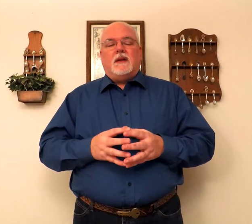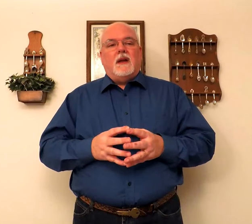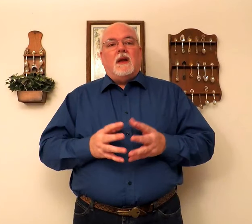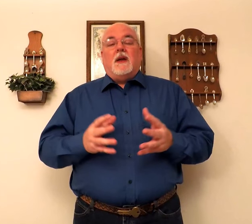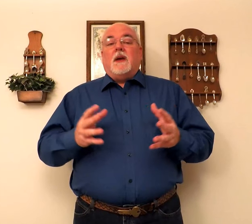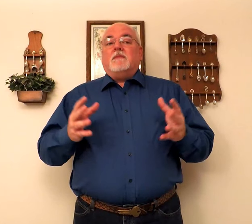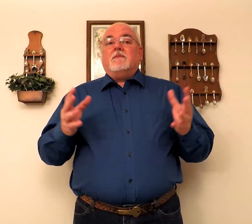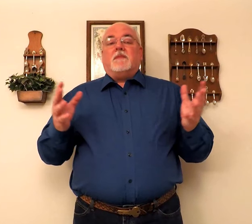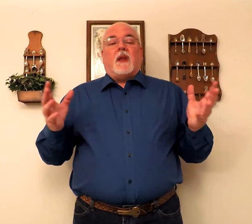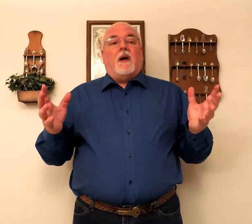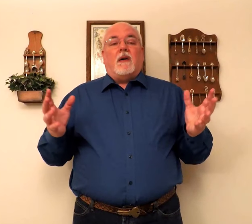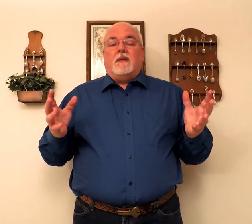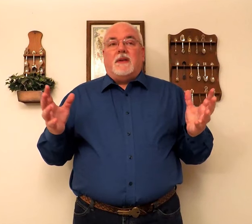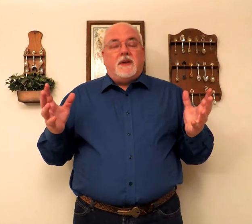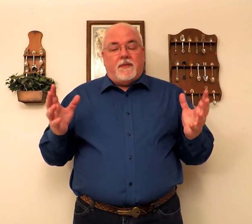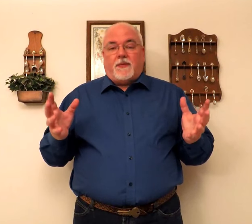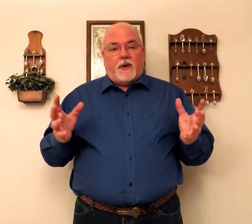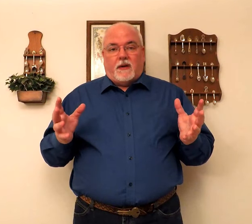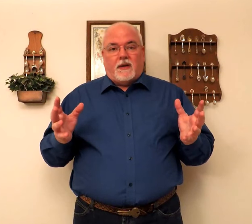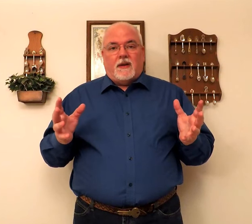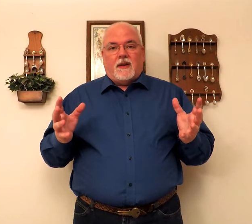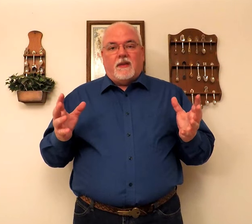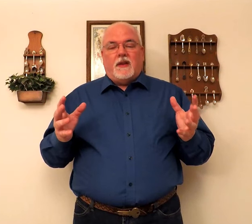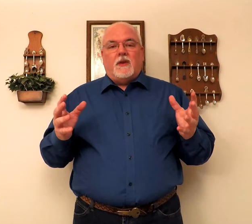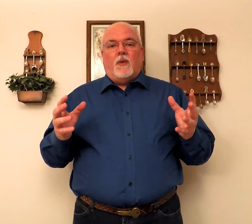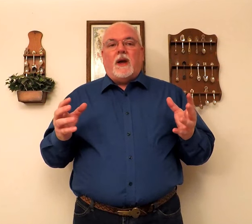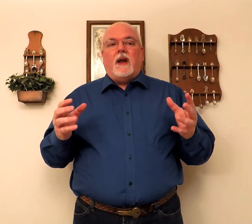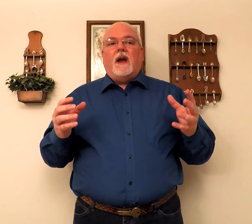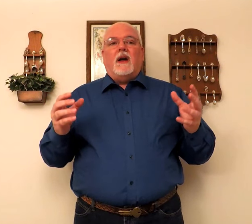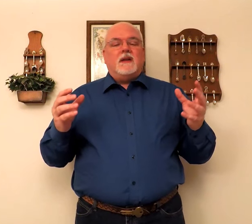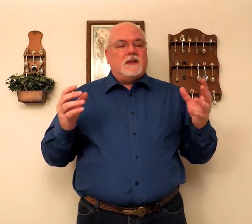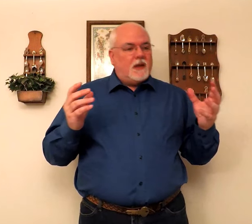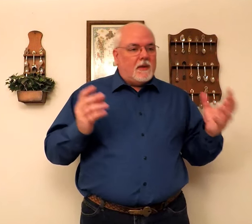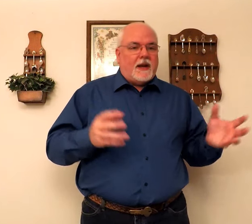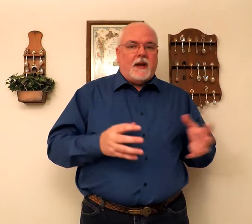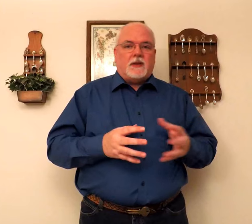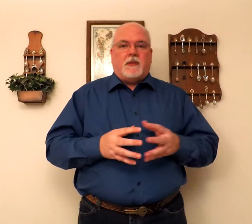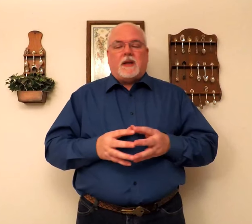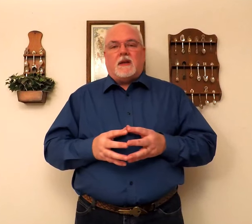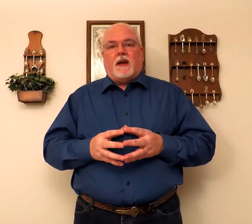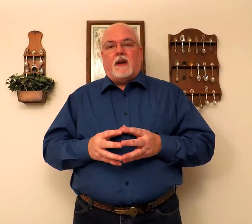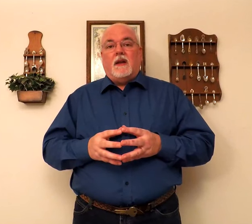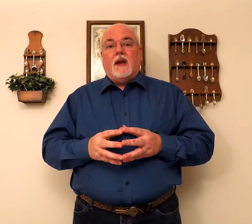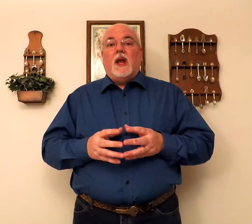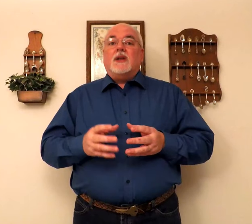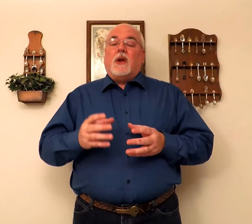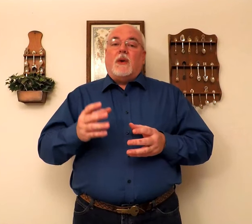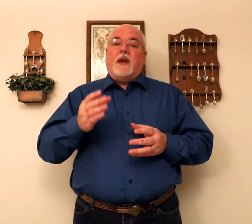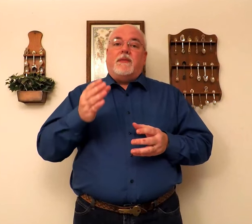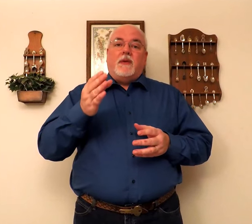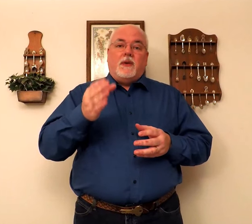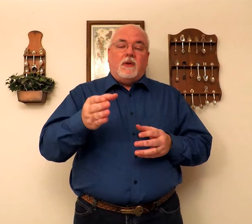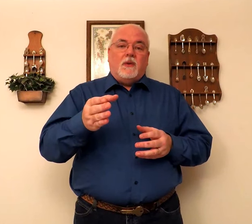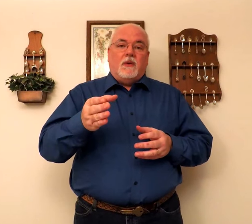are different than the way somebody else might sign. So, if you